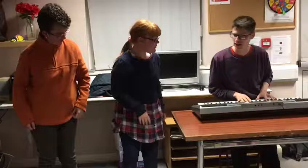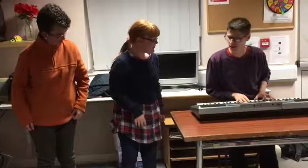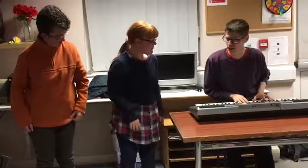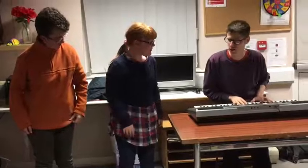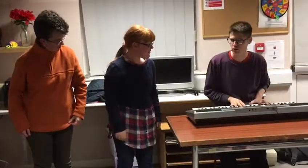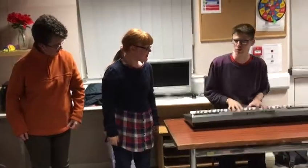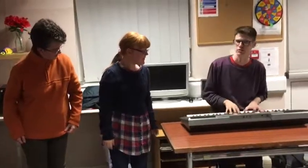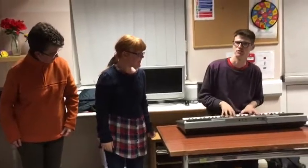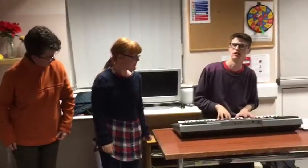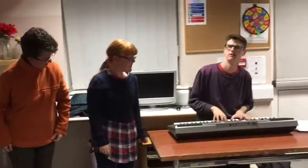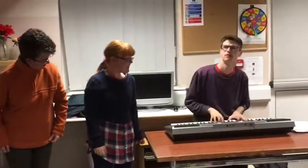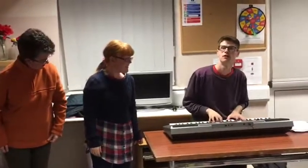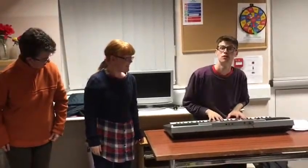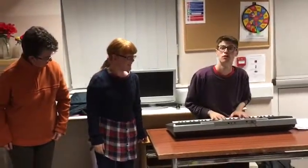Go! Ready?